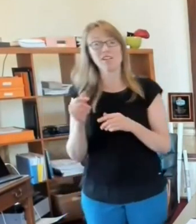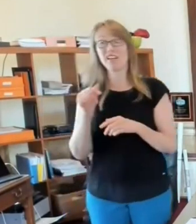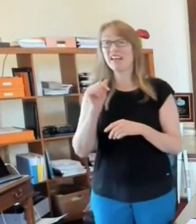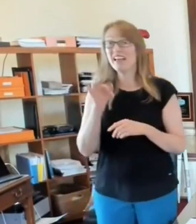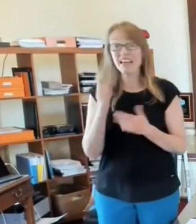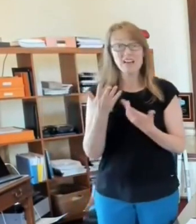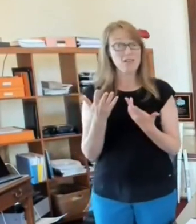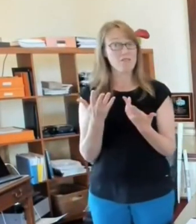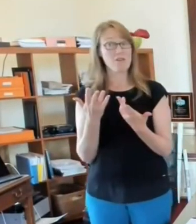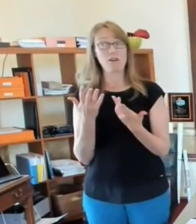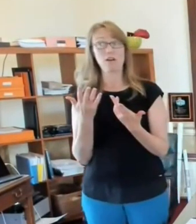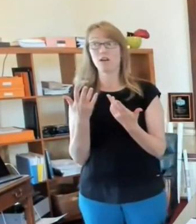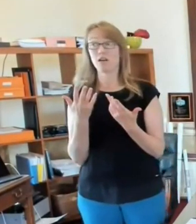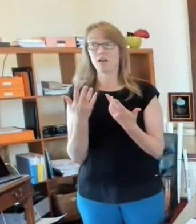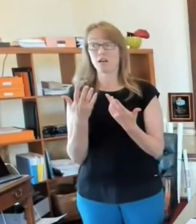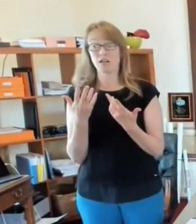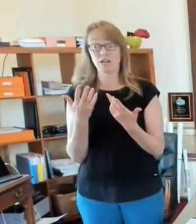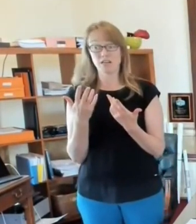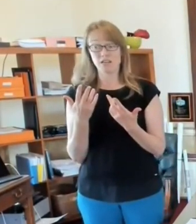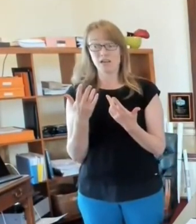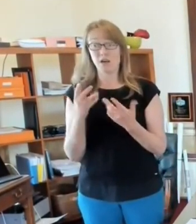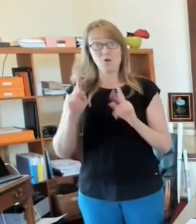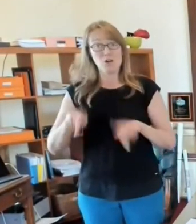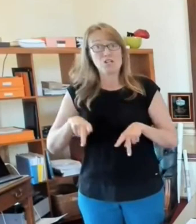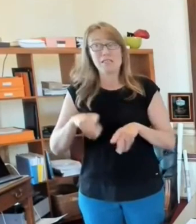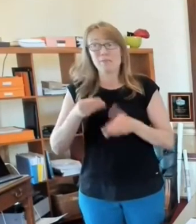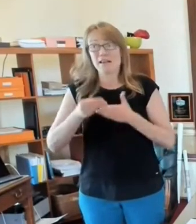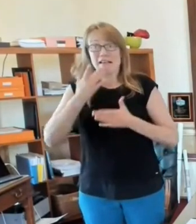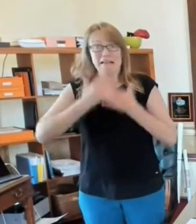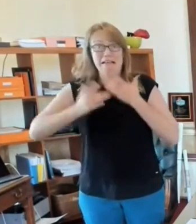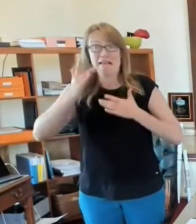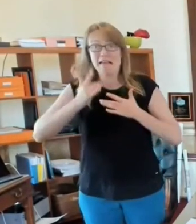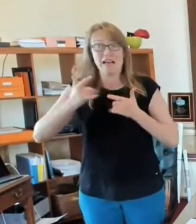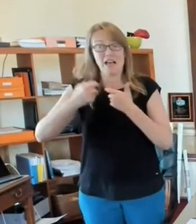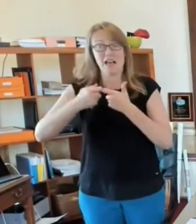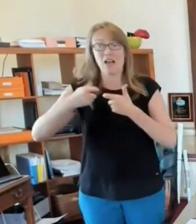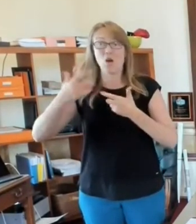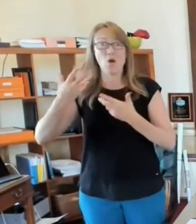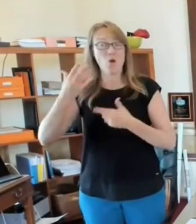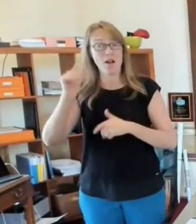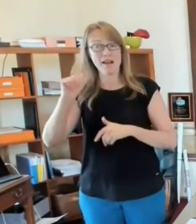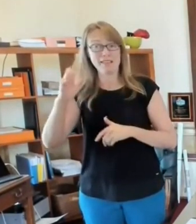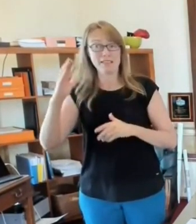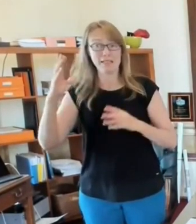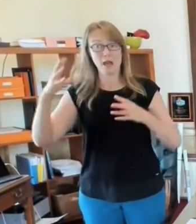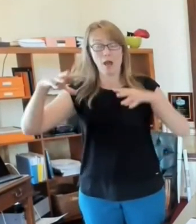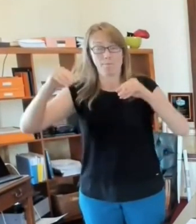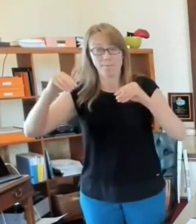staying in their housing. So, we are funding utility assistance extensively.